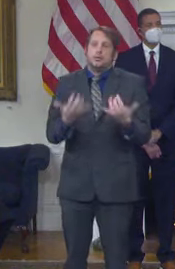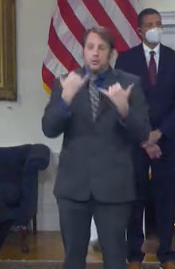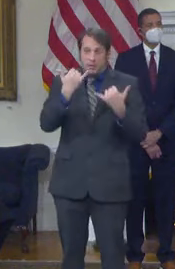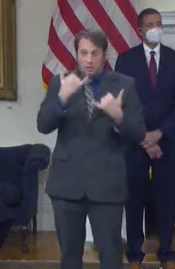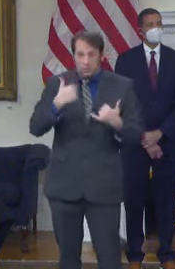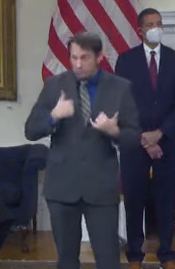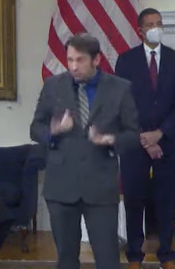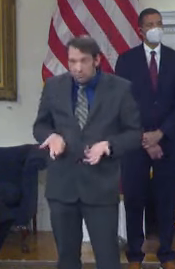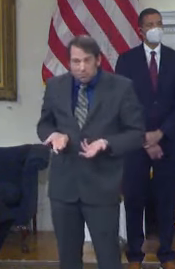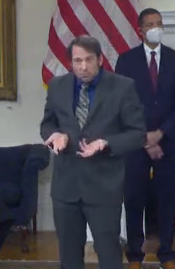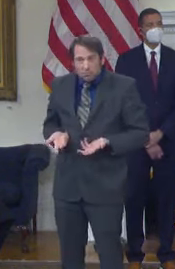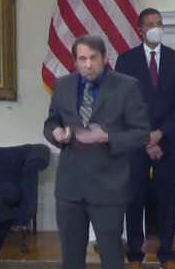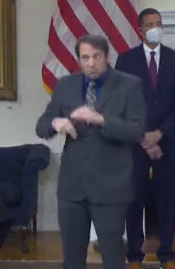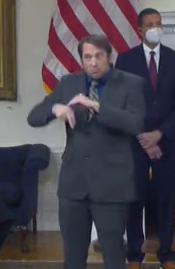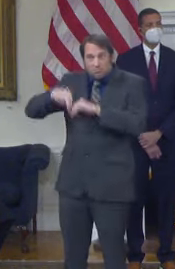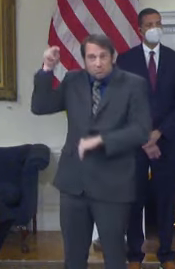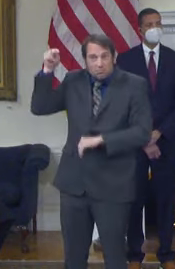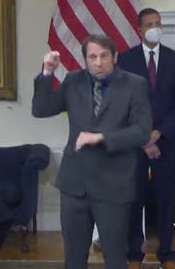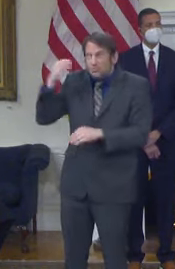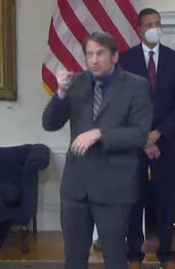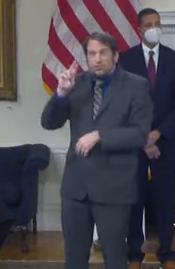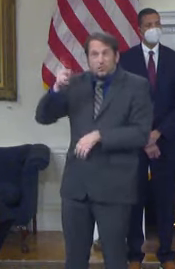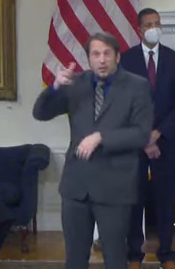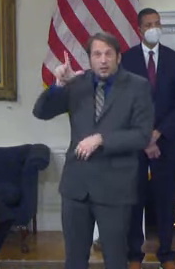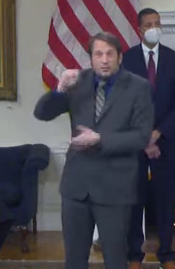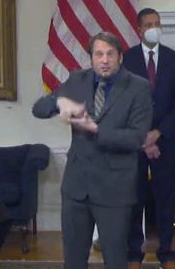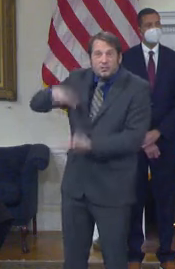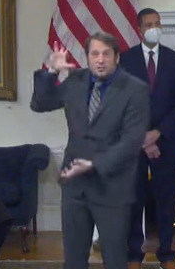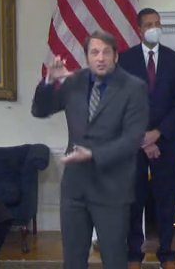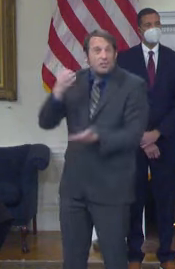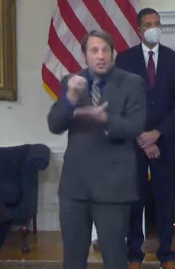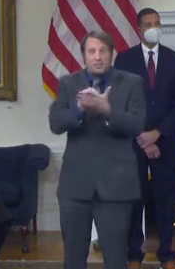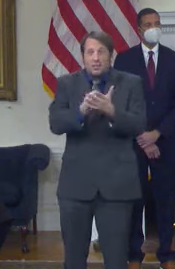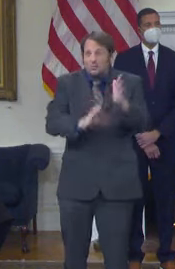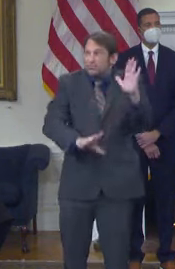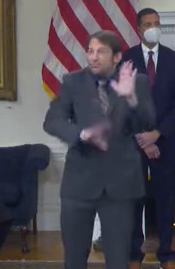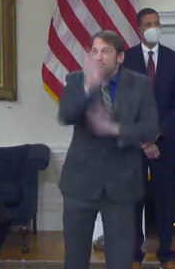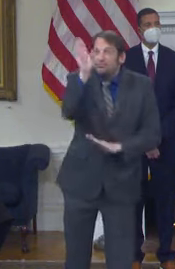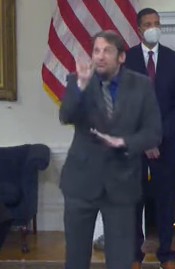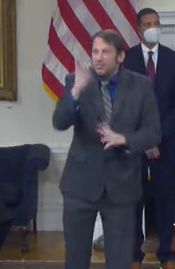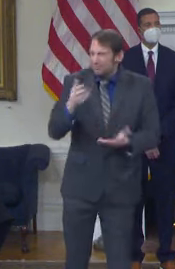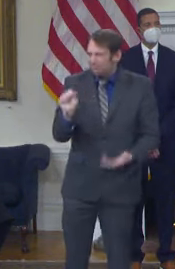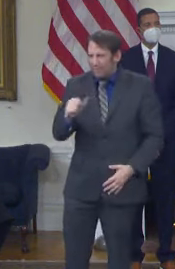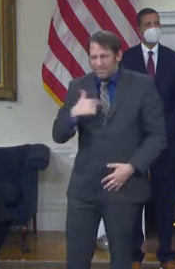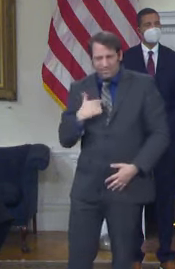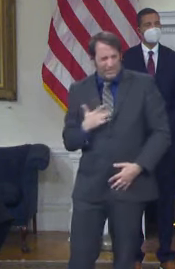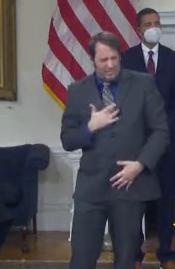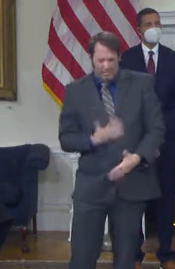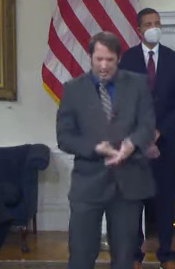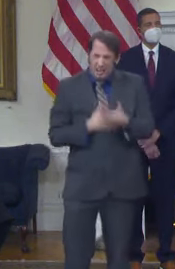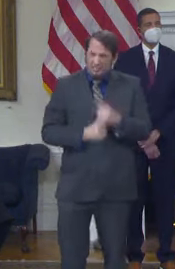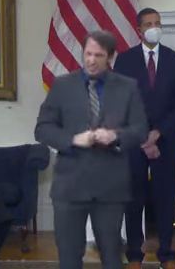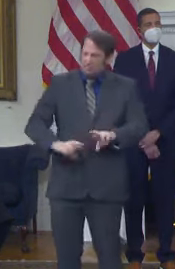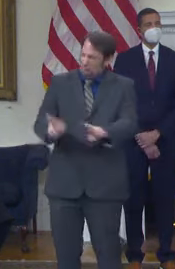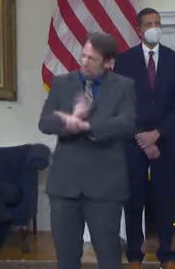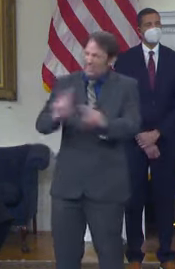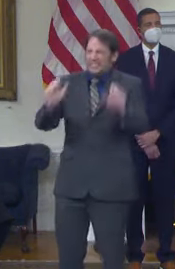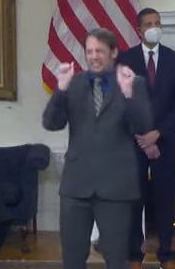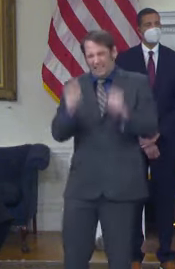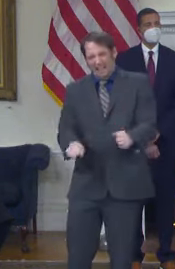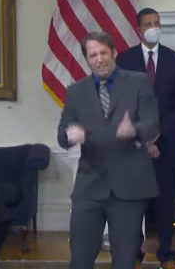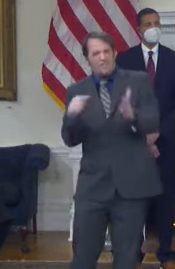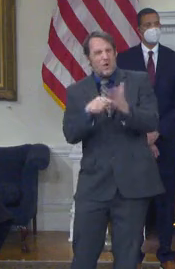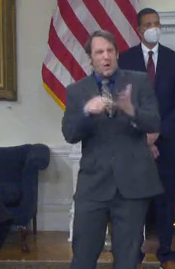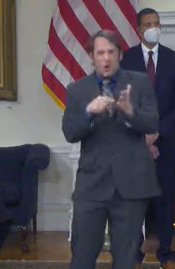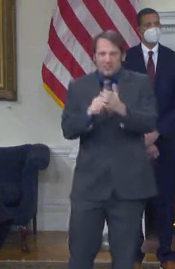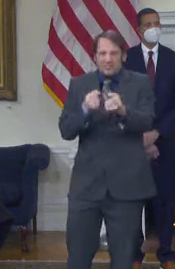and our growing economy, our fiscal health is now stronger than ever before, so we can afford it, and we must